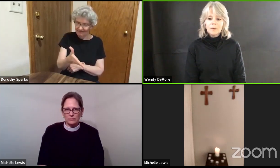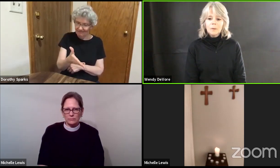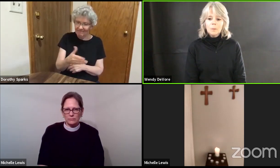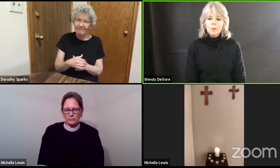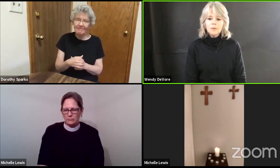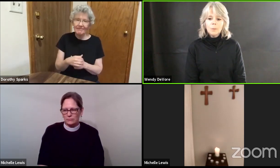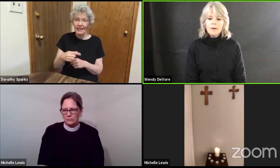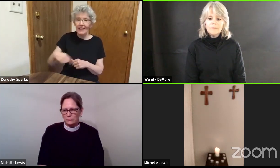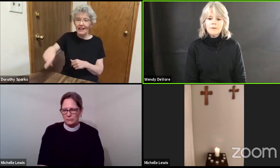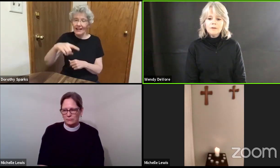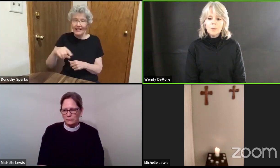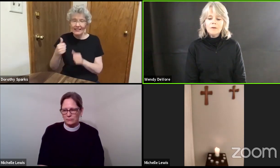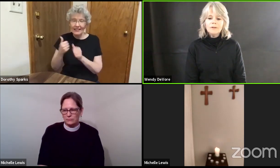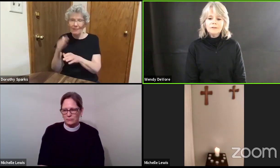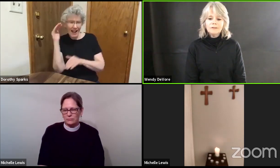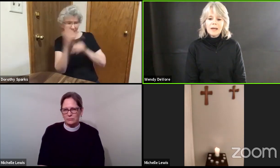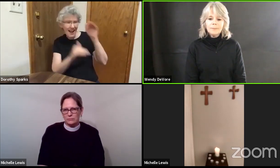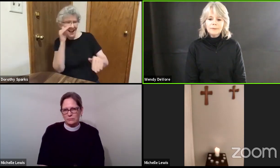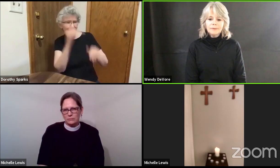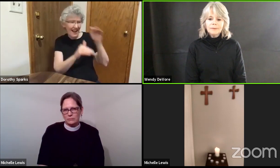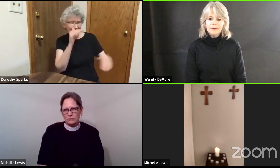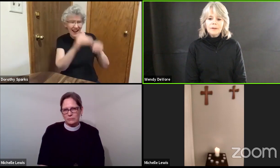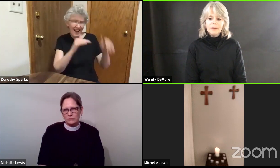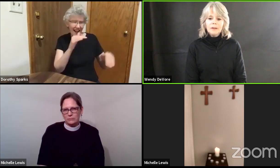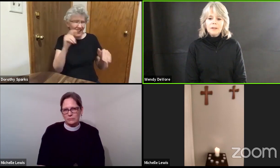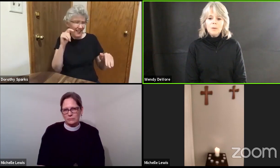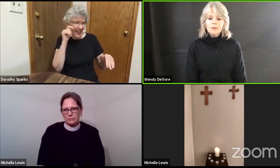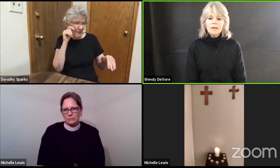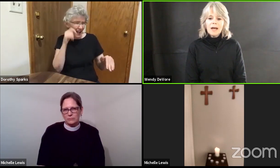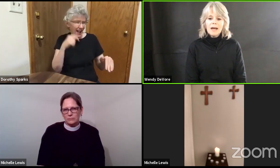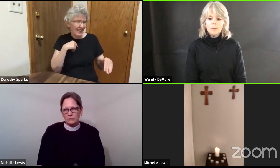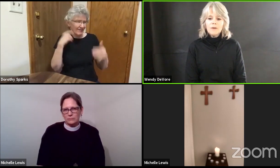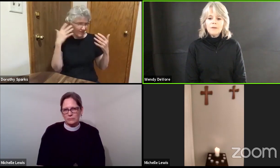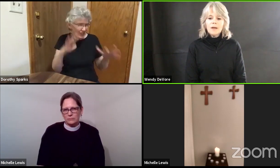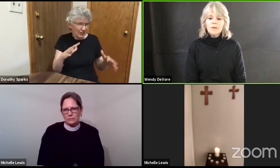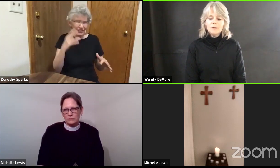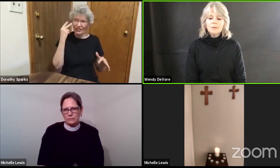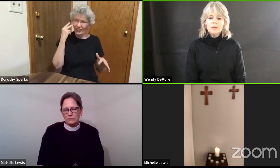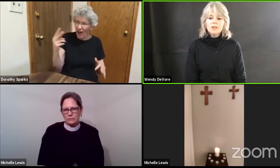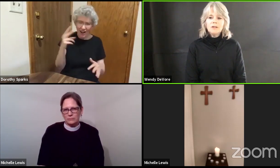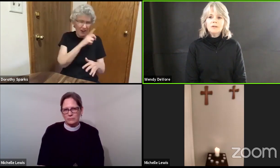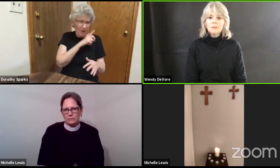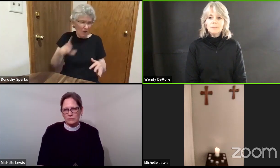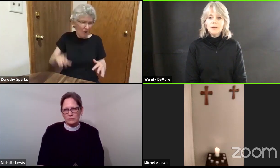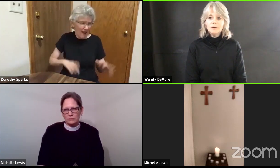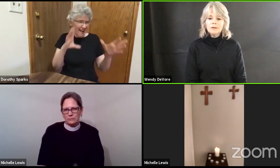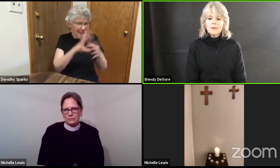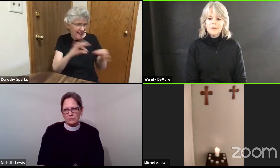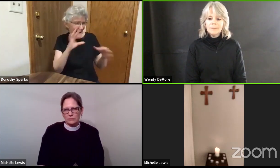was one of the twelve disciples he was not with the others when Jesus appeared to them